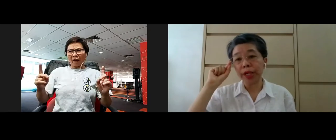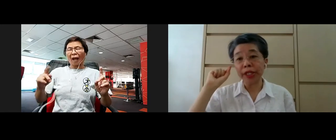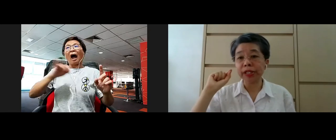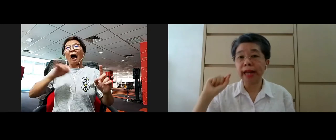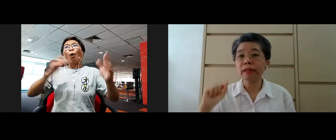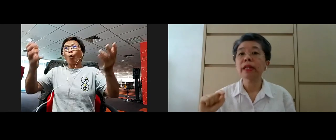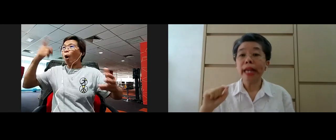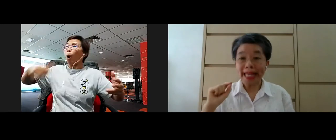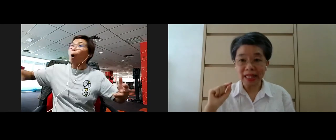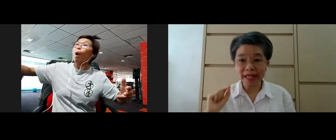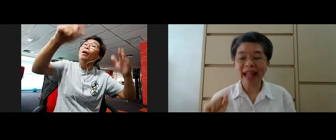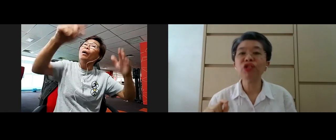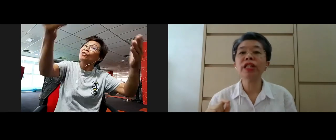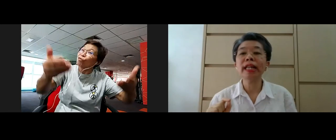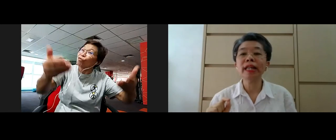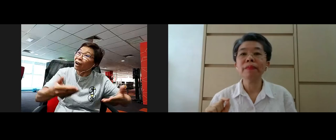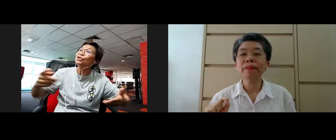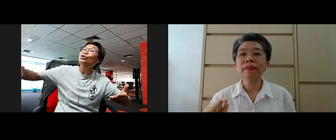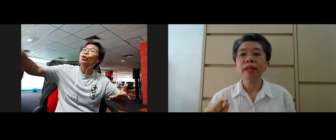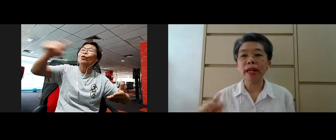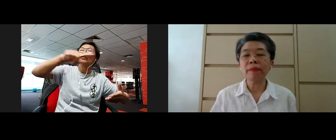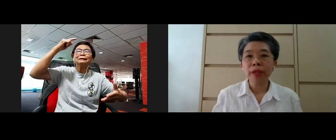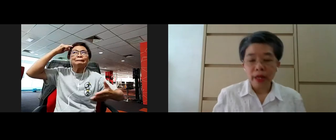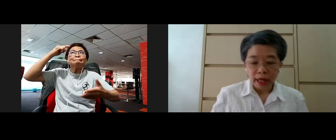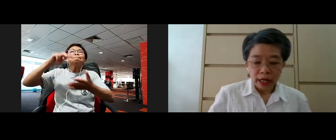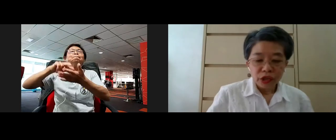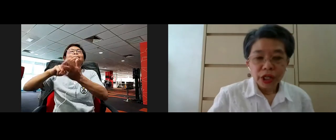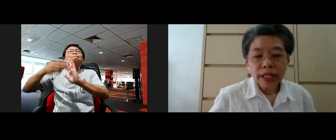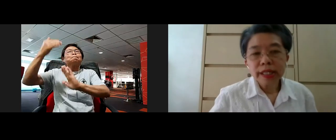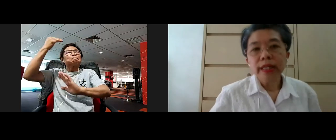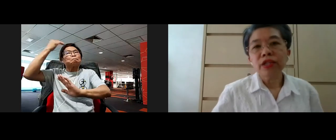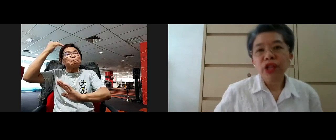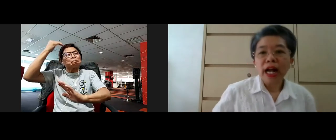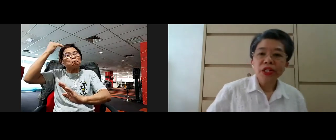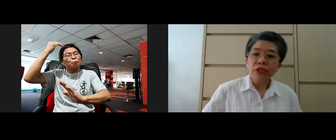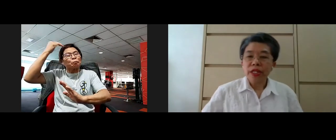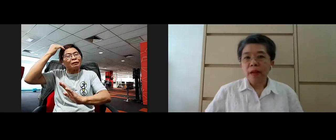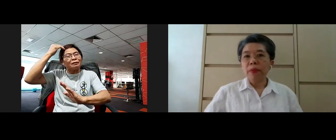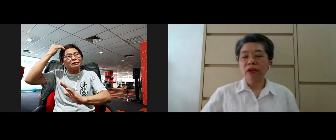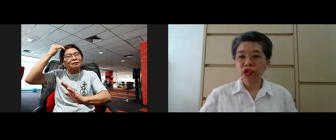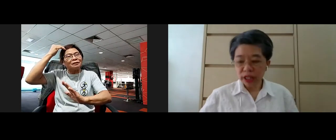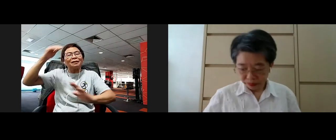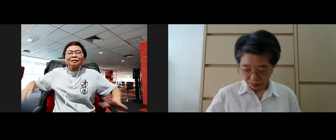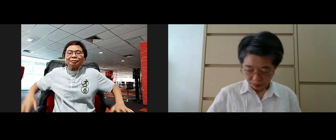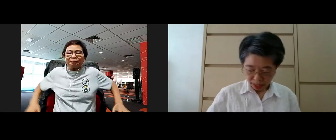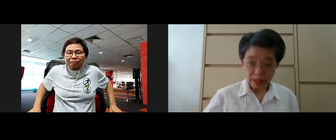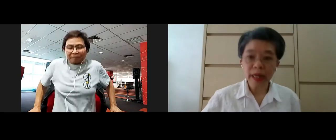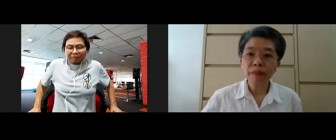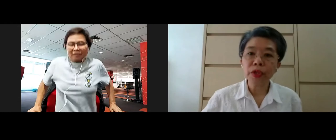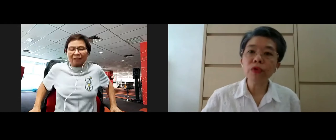to do is that intentionally, yeah? Just adjust your sitting posture,